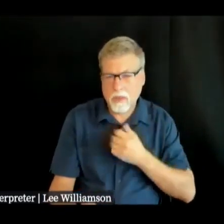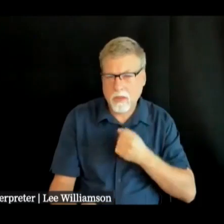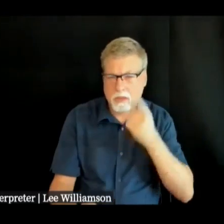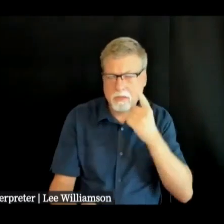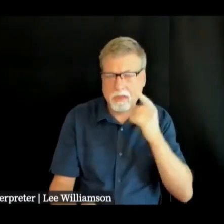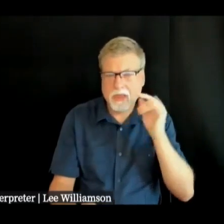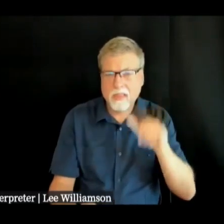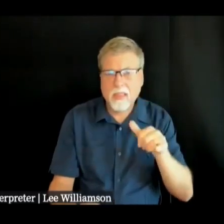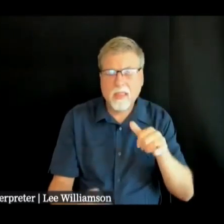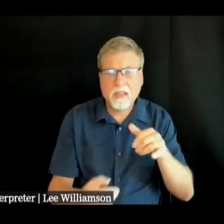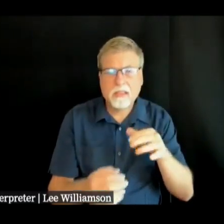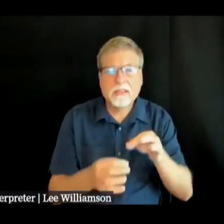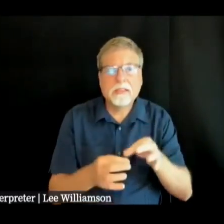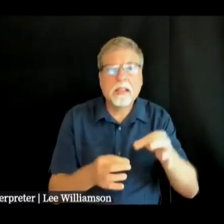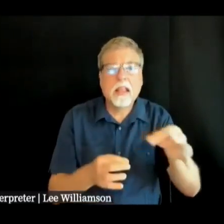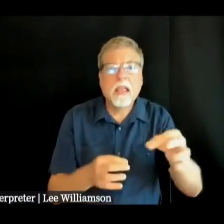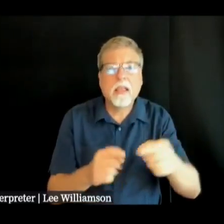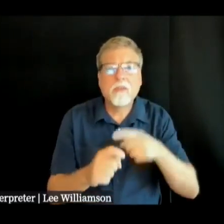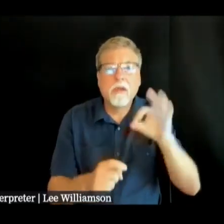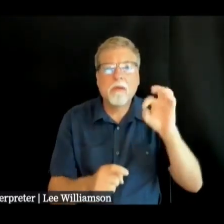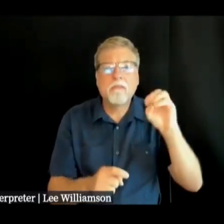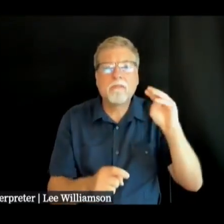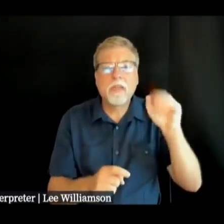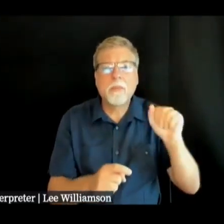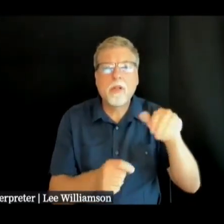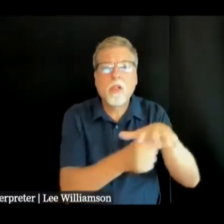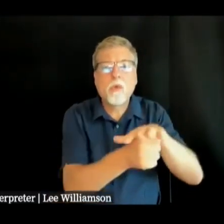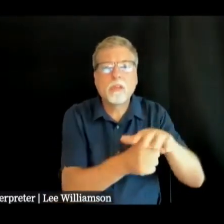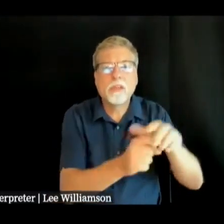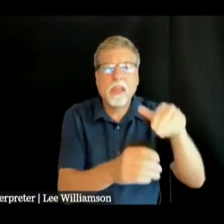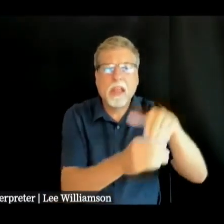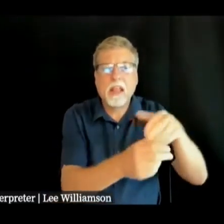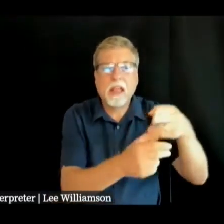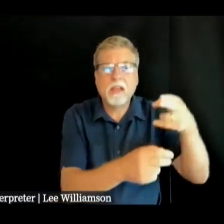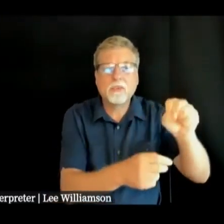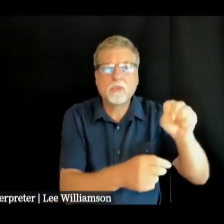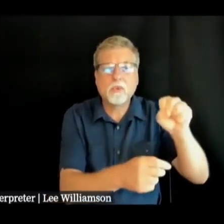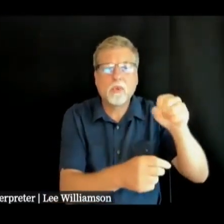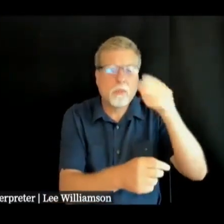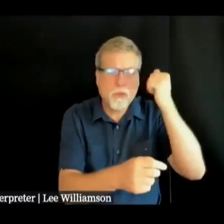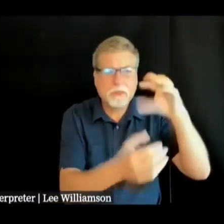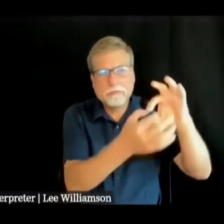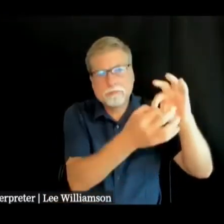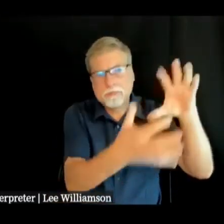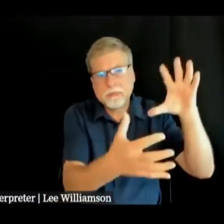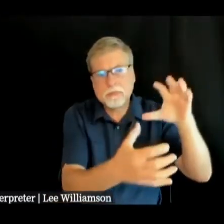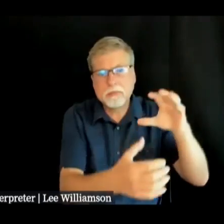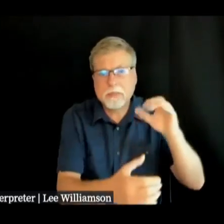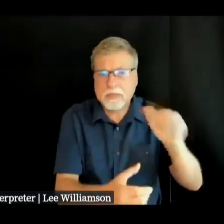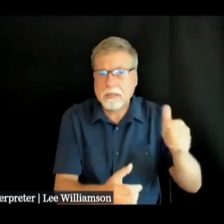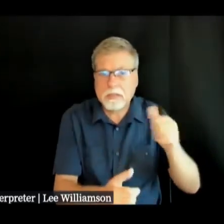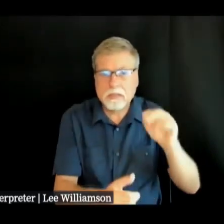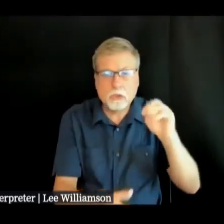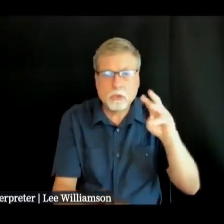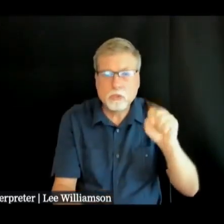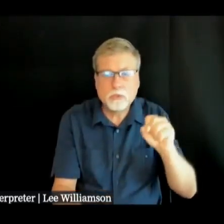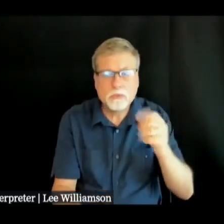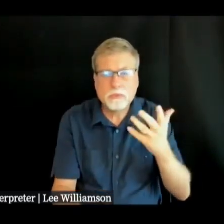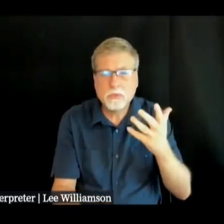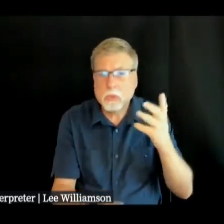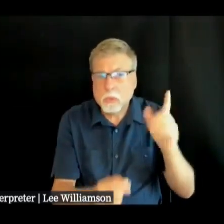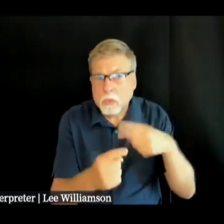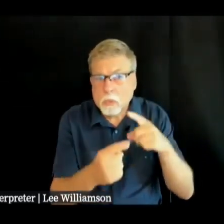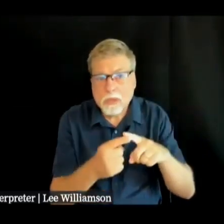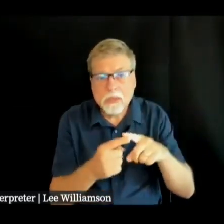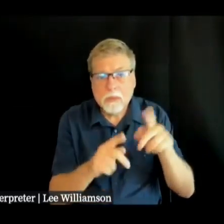at the fema site yesterday at ac reynolds were due to losing that connectivity do we have any update on when people can